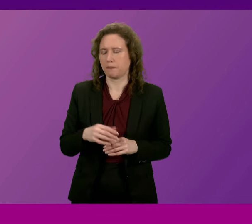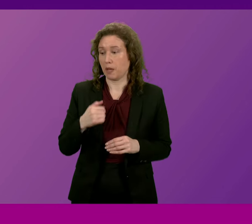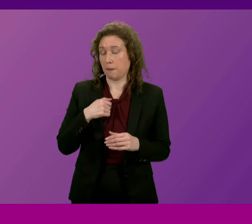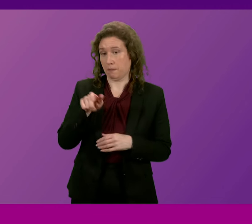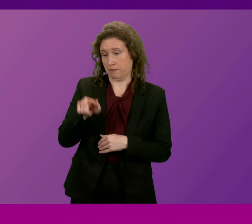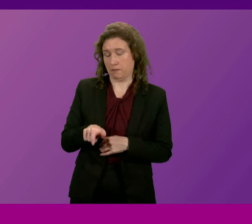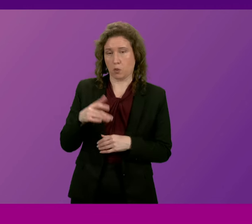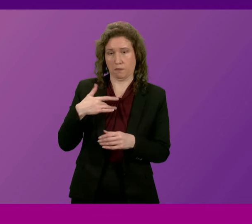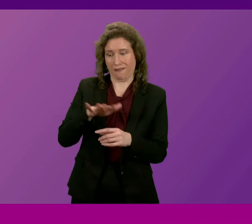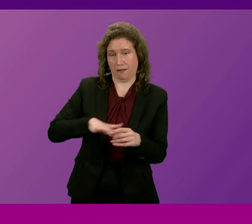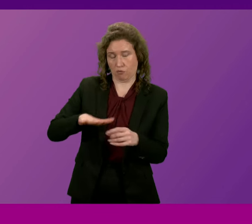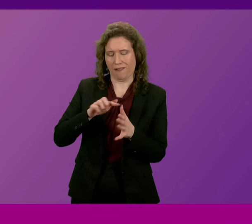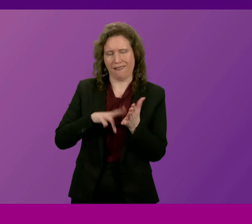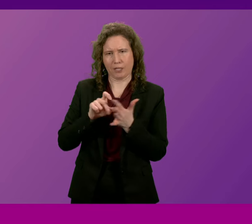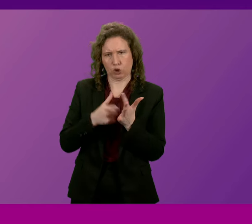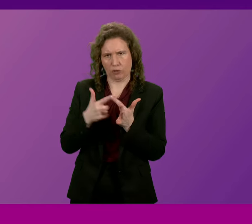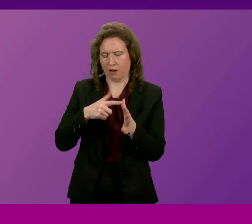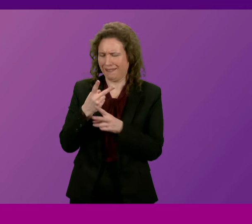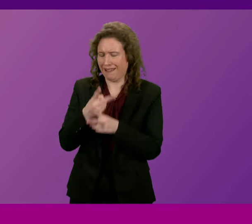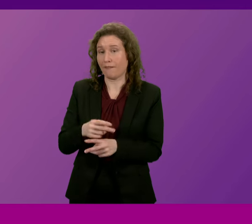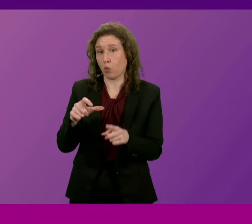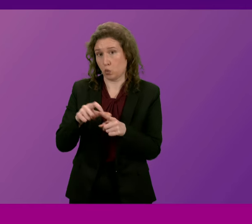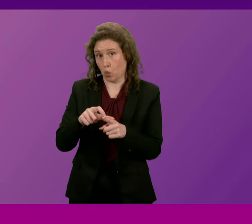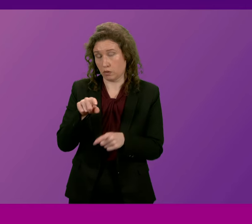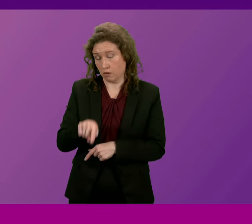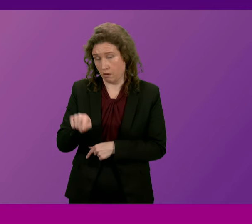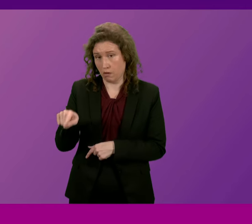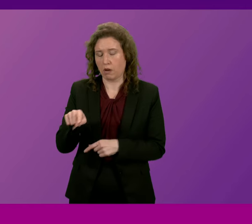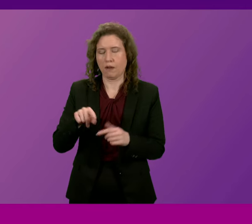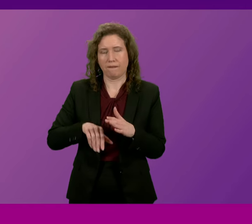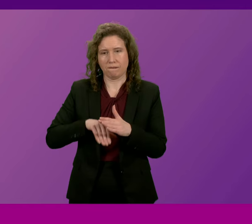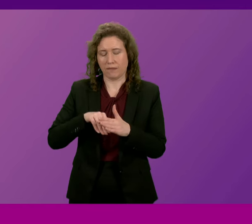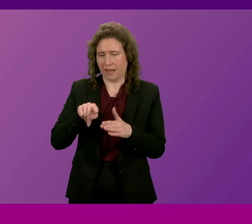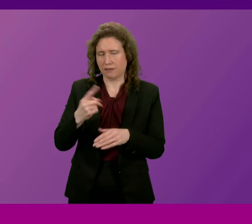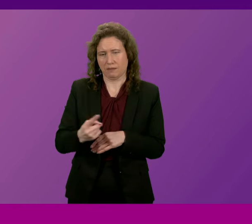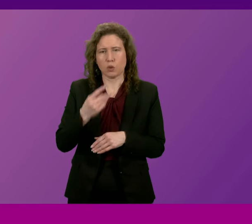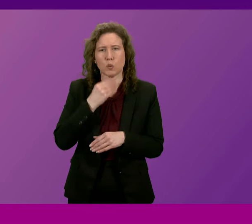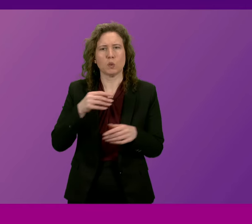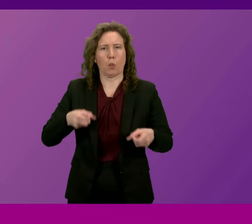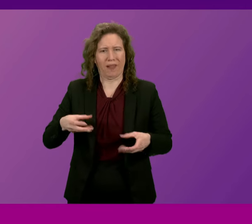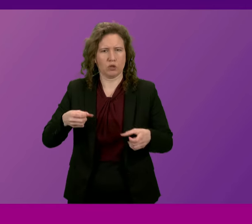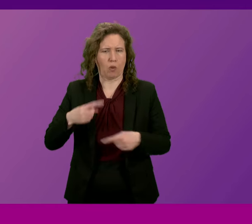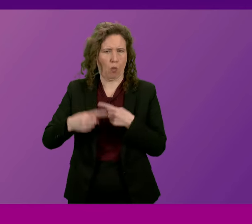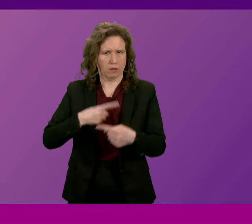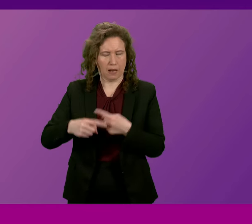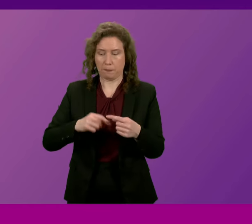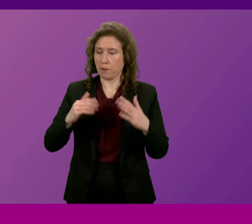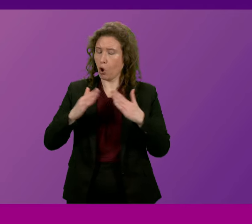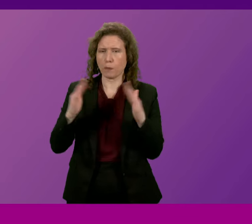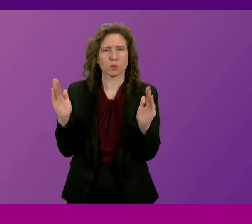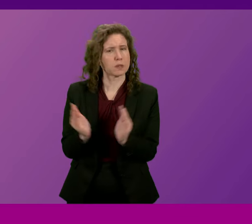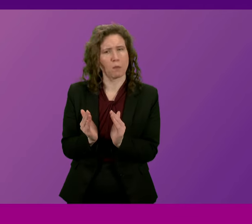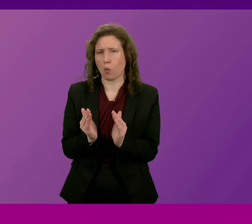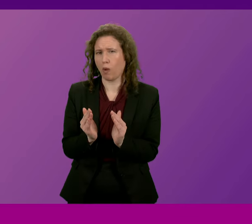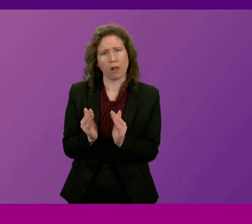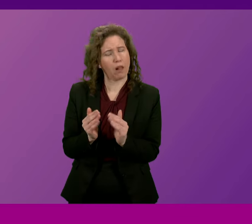Andrea cares for her daughters who are fully full-time wheelchair users. Her home is not large enough for